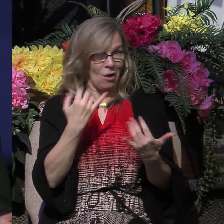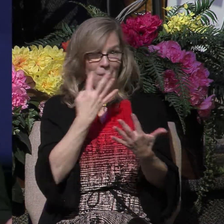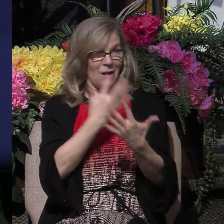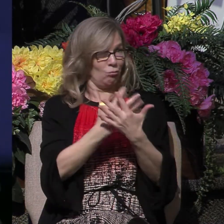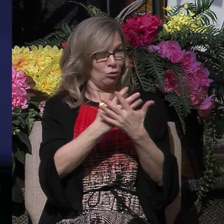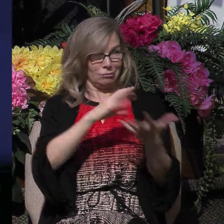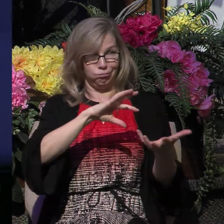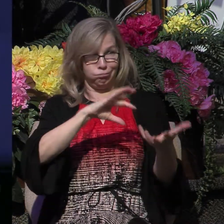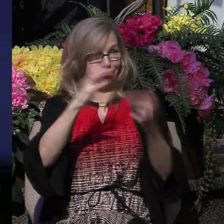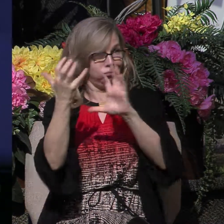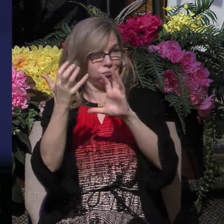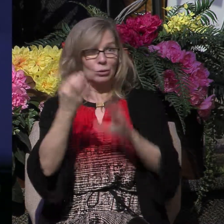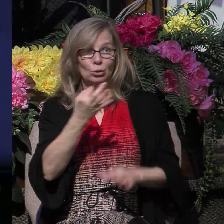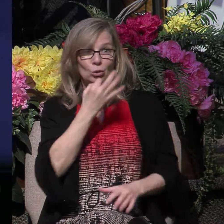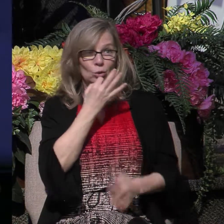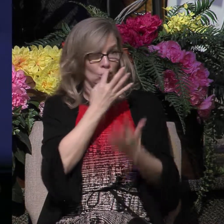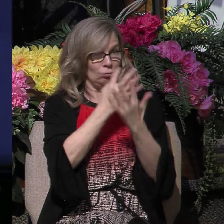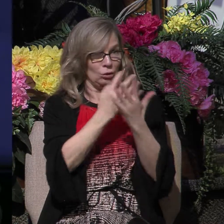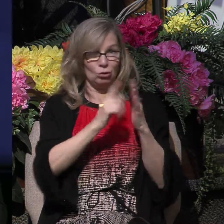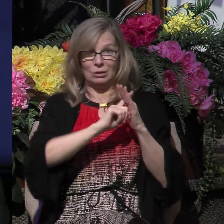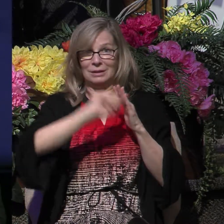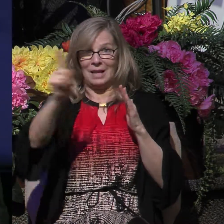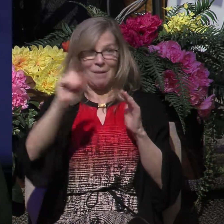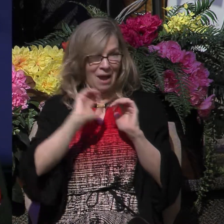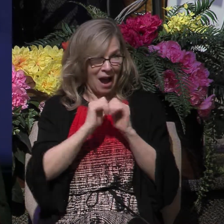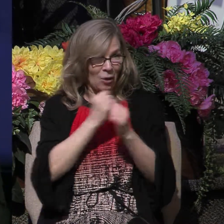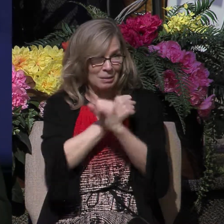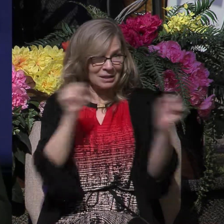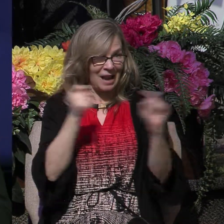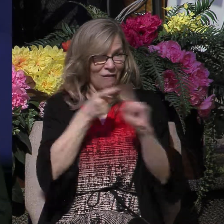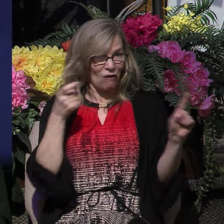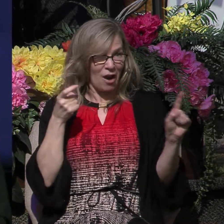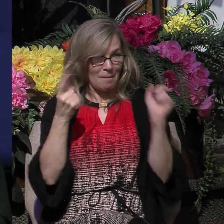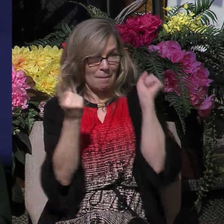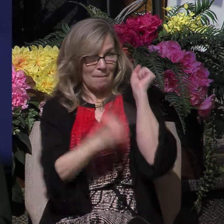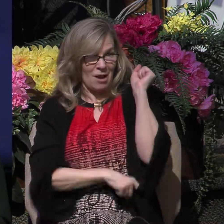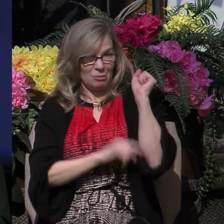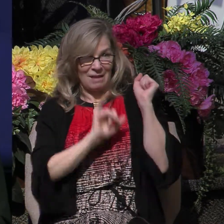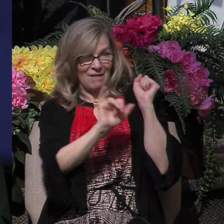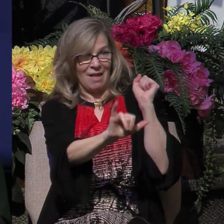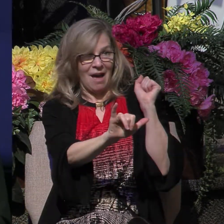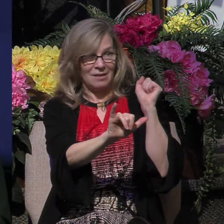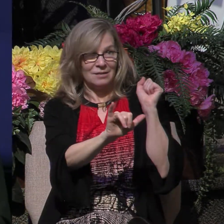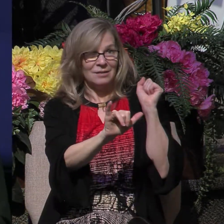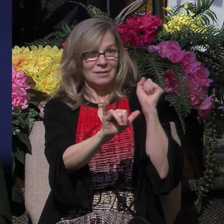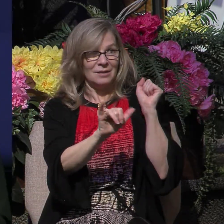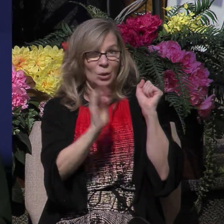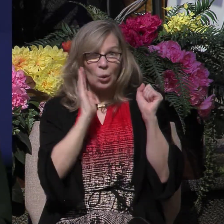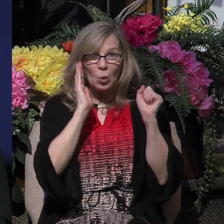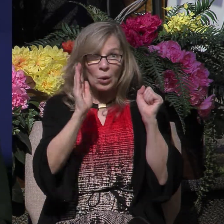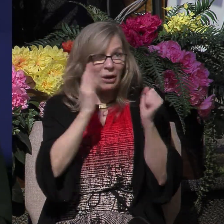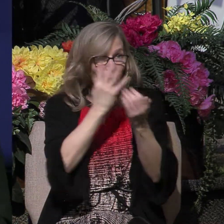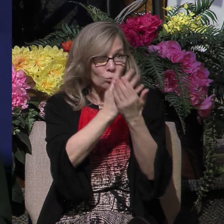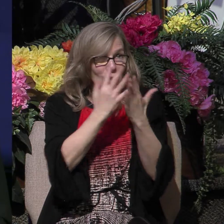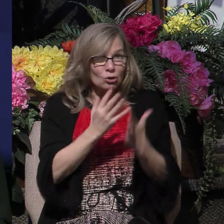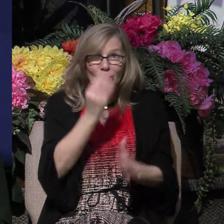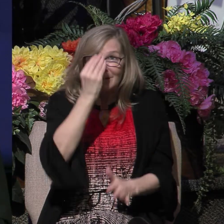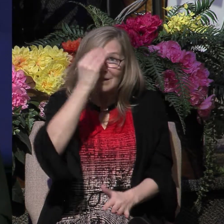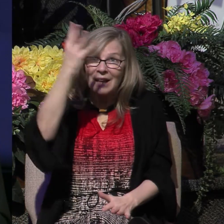prisoners are about to escape. How can I be saved from the consequences of this? Will you prisoners tell the authorities that it wasn't my